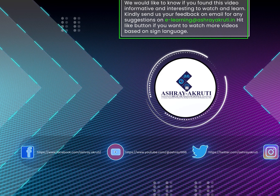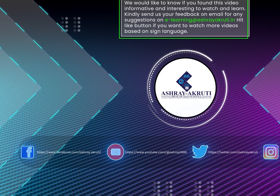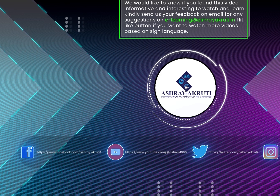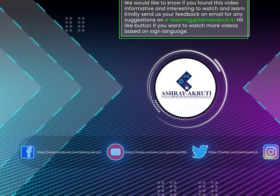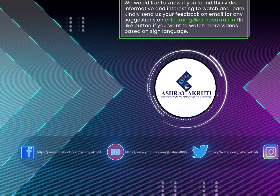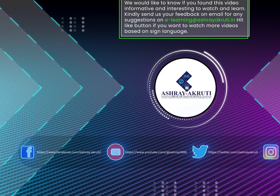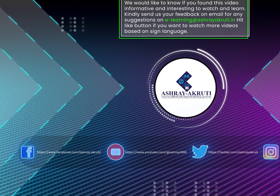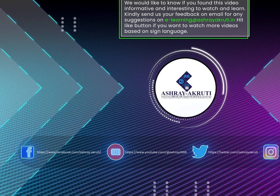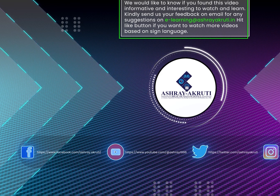For